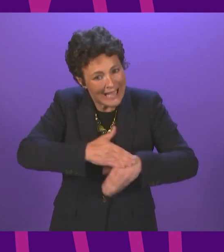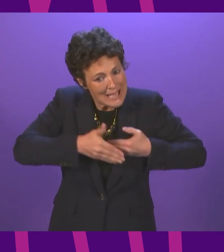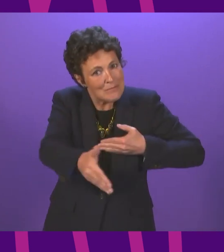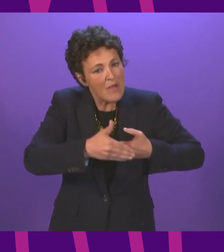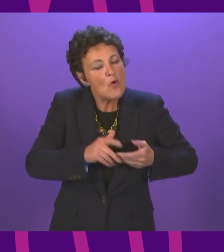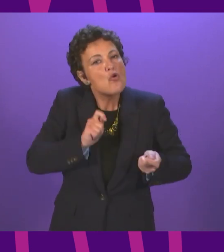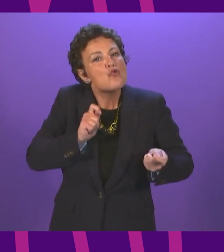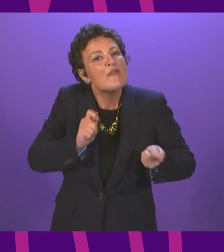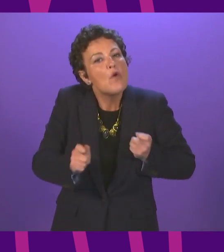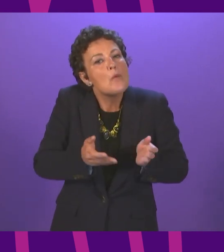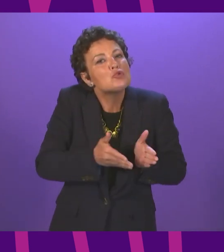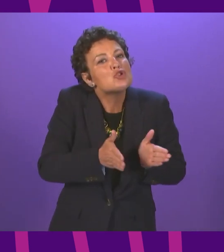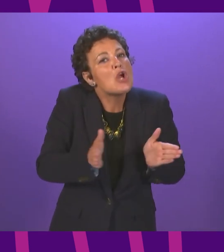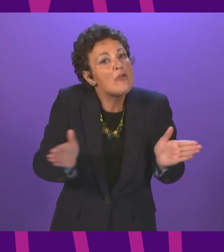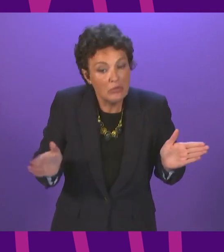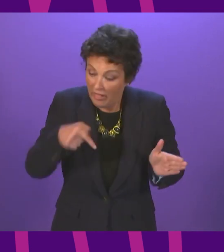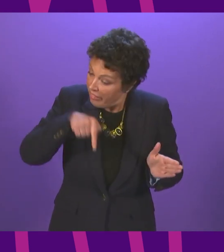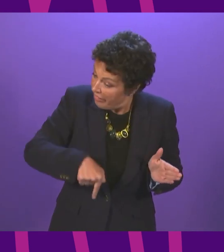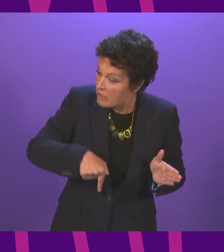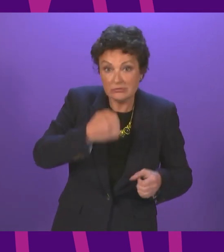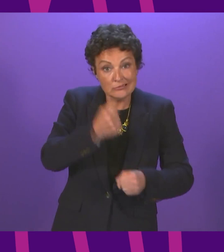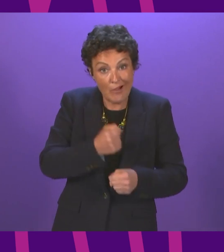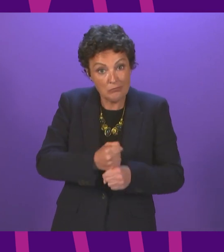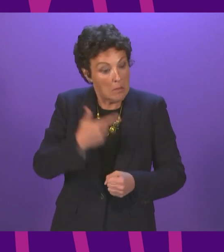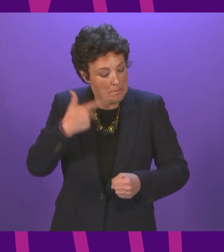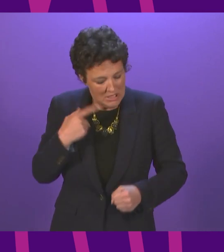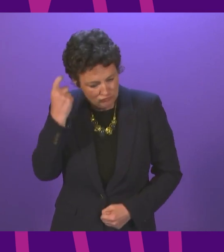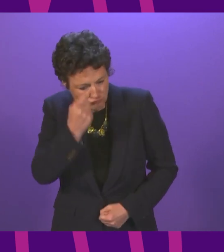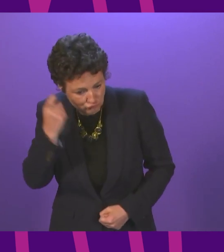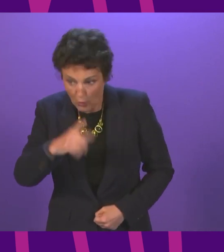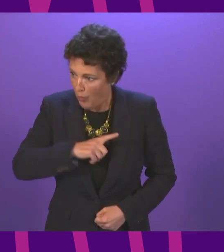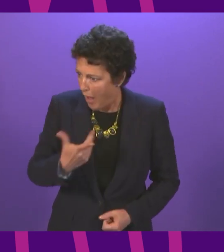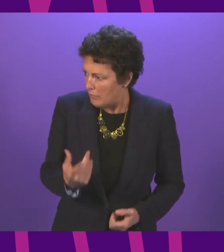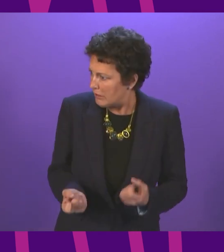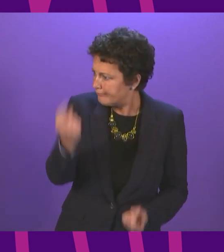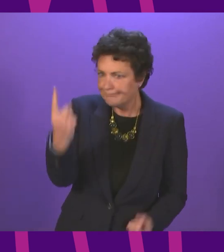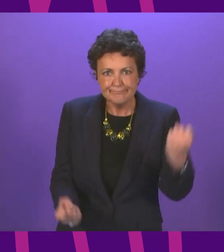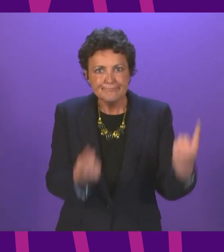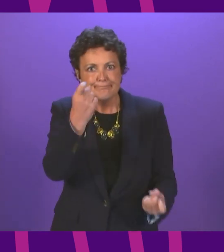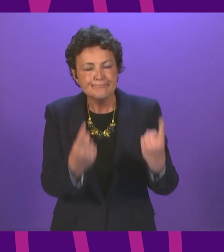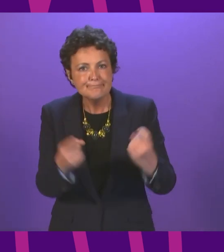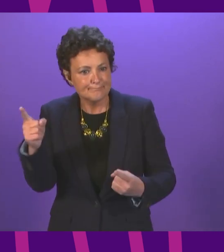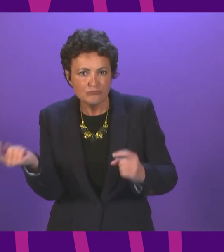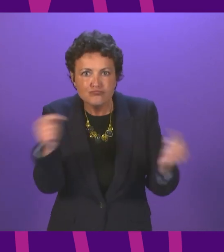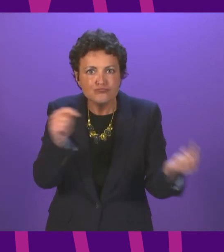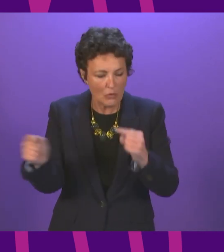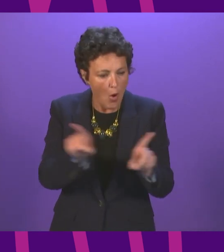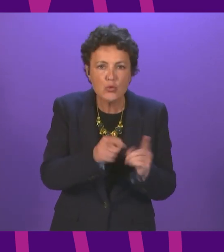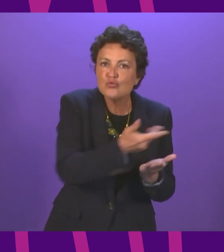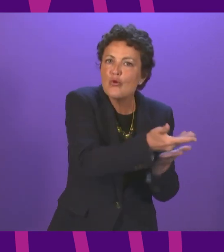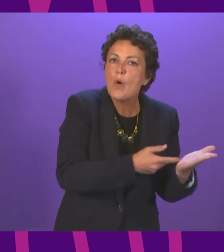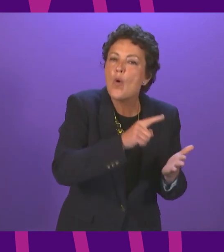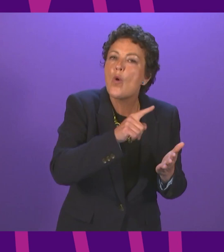more generally. And we are reflecting on the arguments that have been made across this chamber and of course on the report of the OECD.